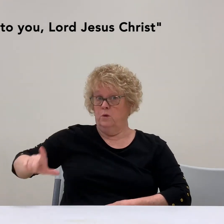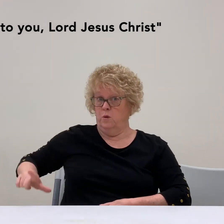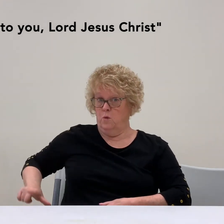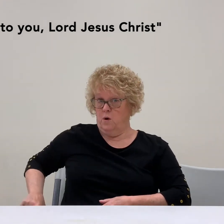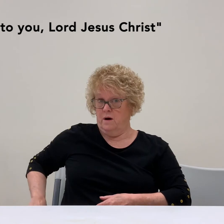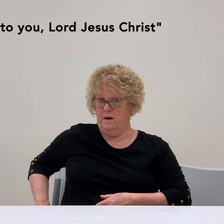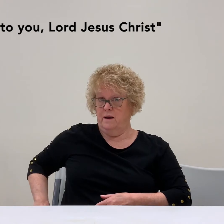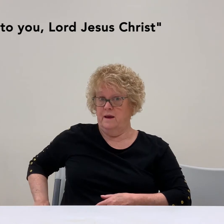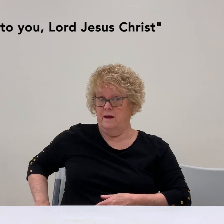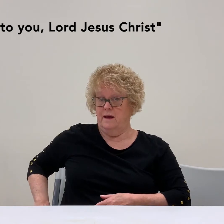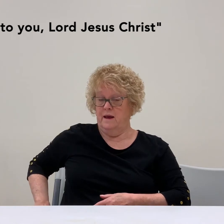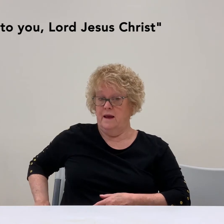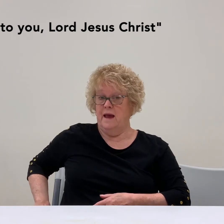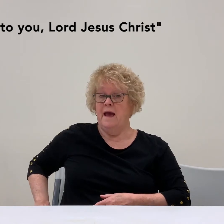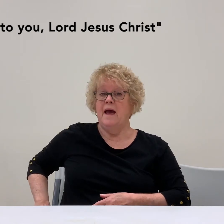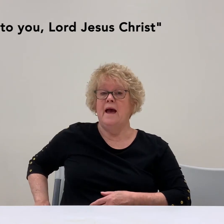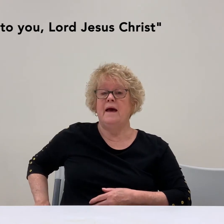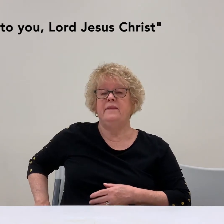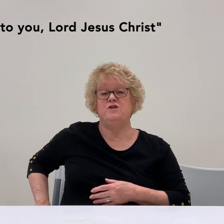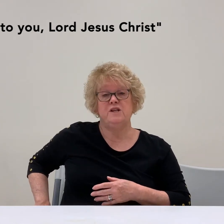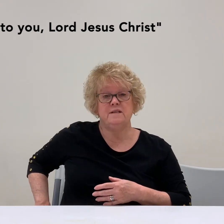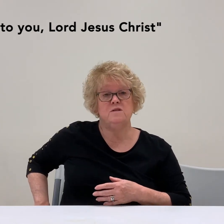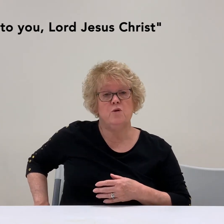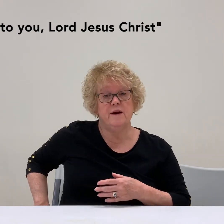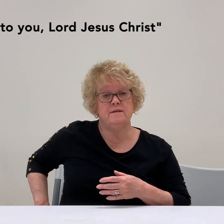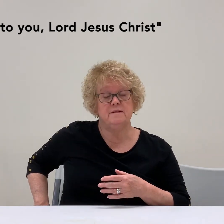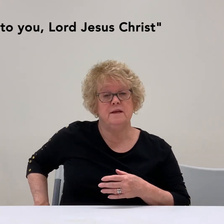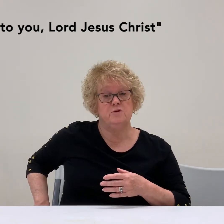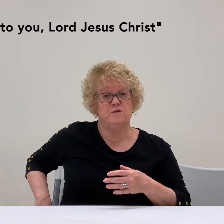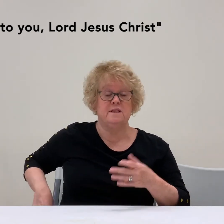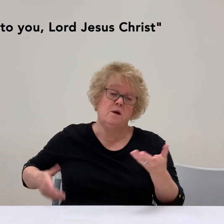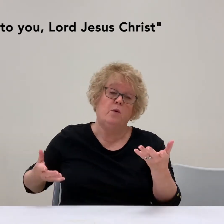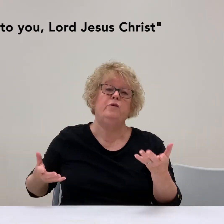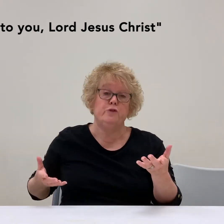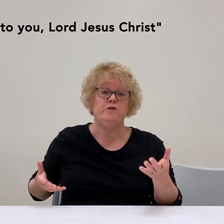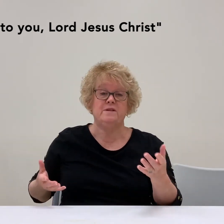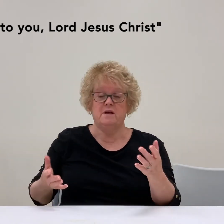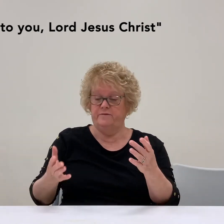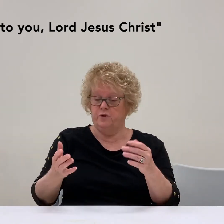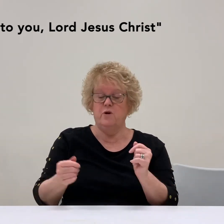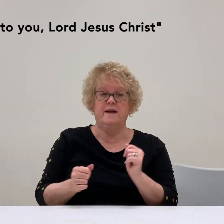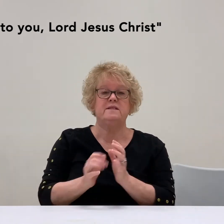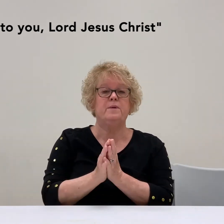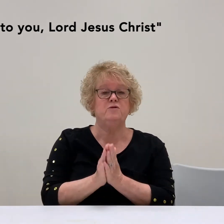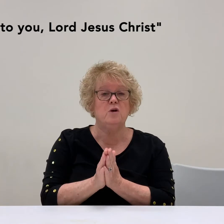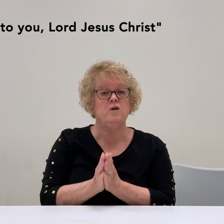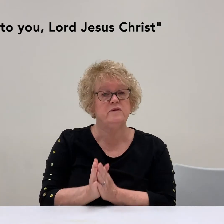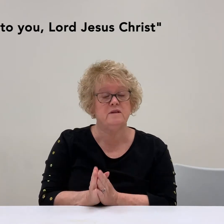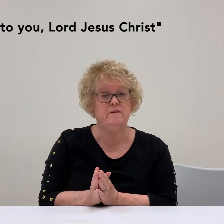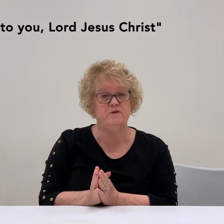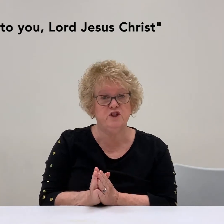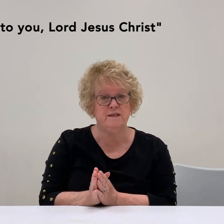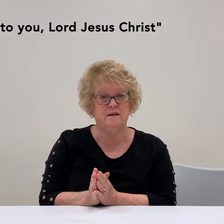Lord. And then Jesus Christ is an interesting sign. Well, you've learned the sign for Christ, but you don't know the sign for Jesus.